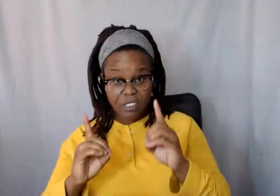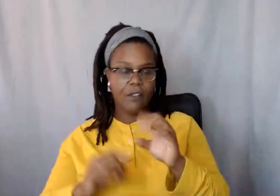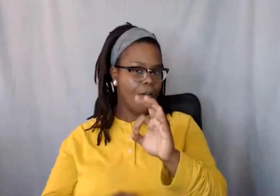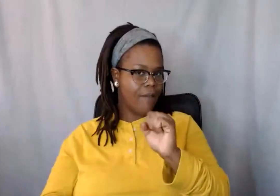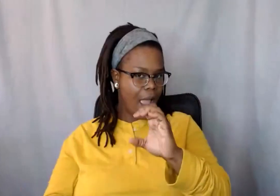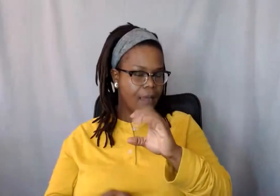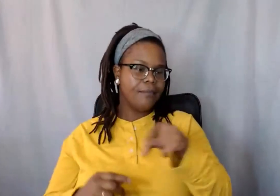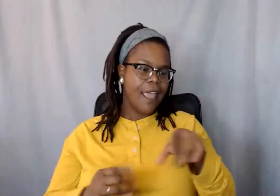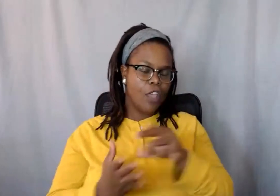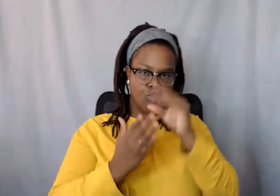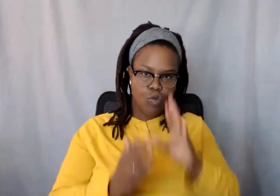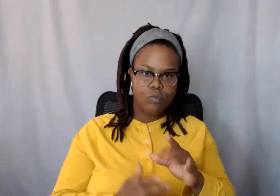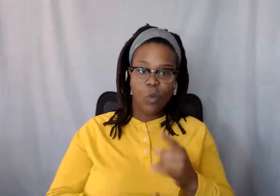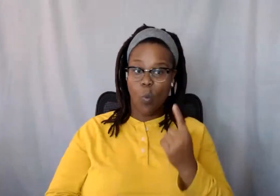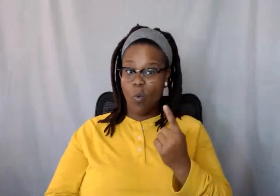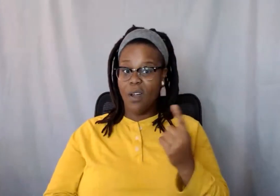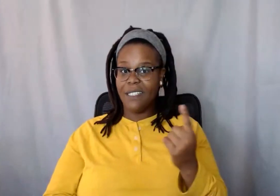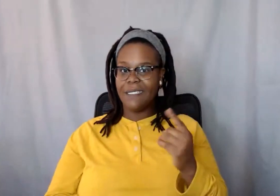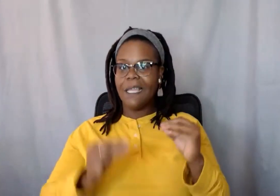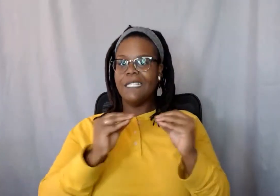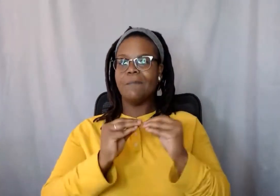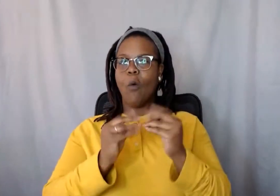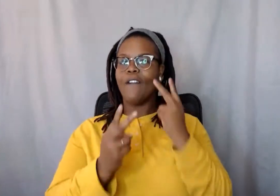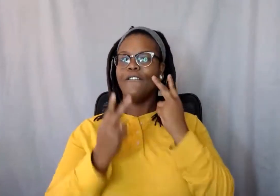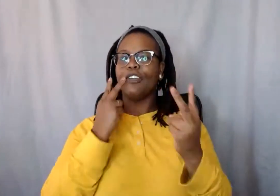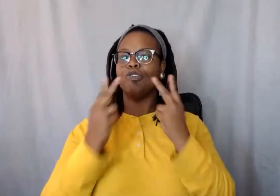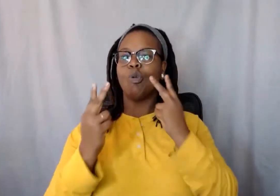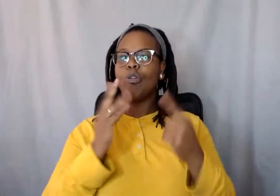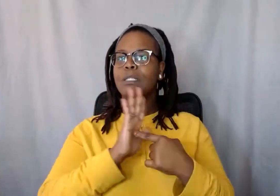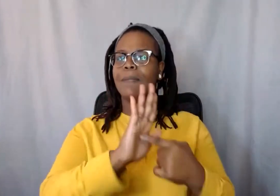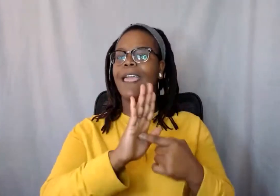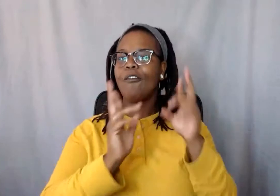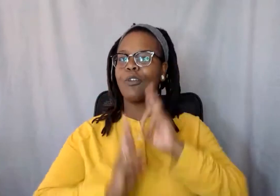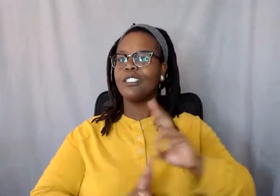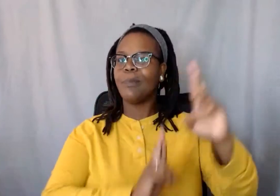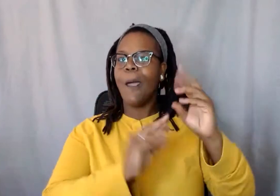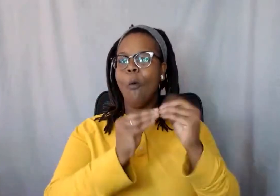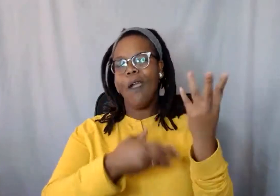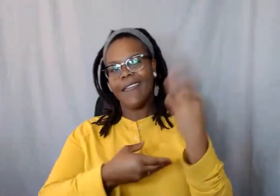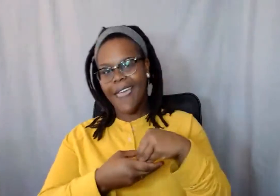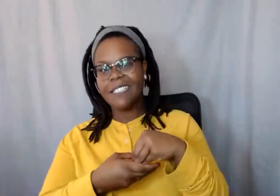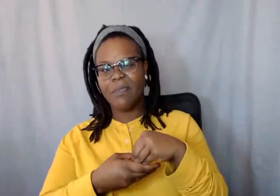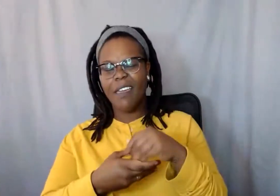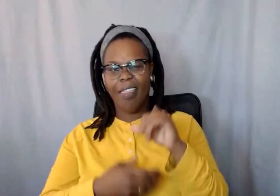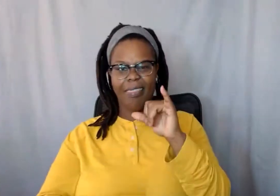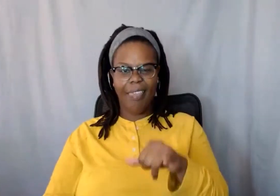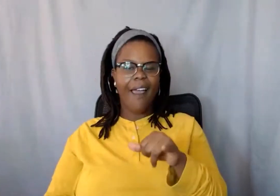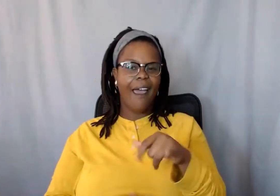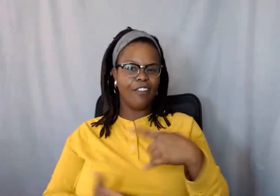you know, I would say more visible display of respect, more engagement, you know, that that you talked about, rather than